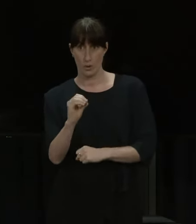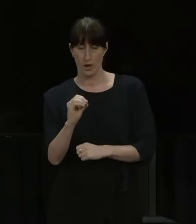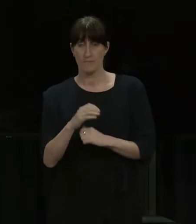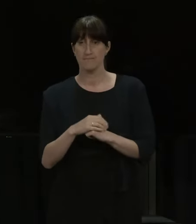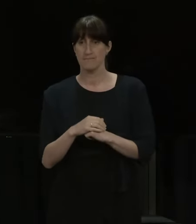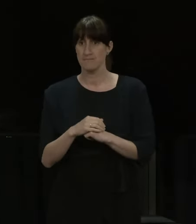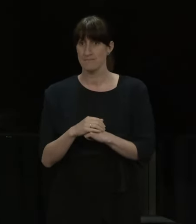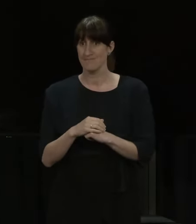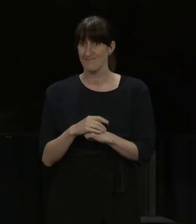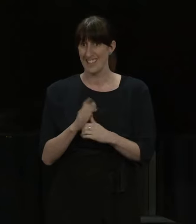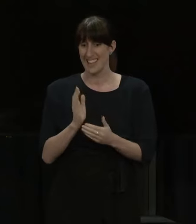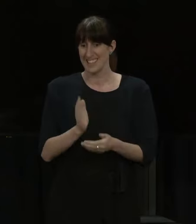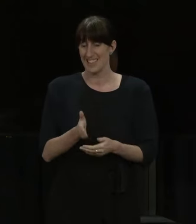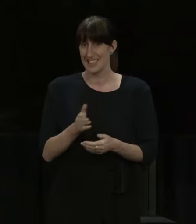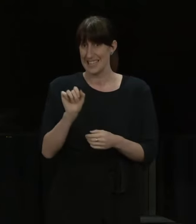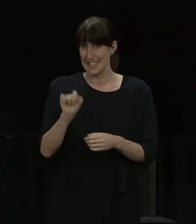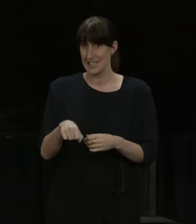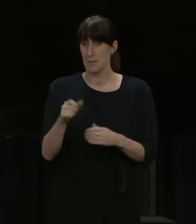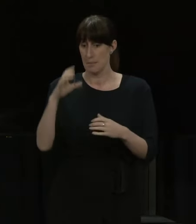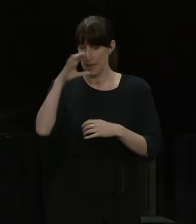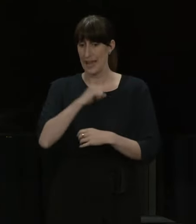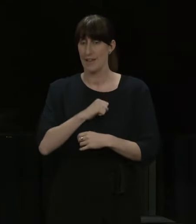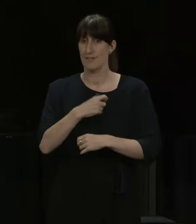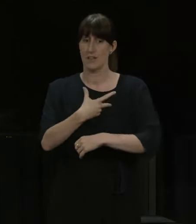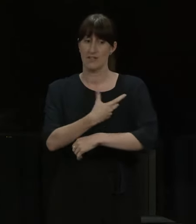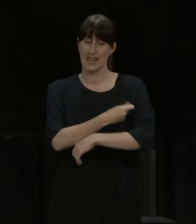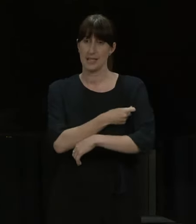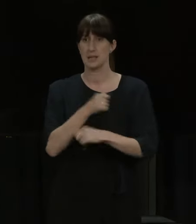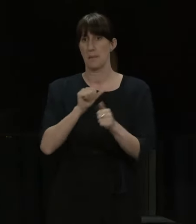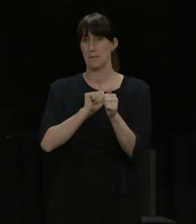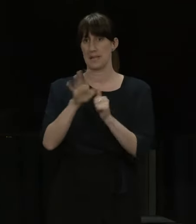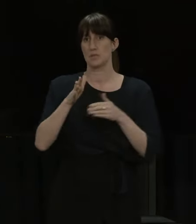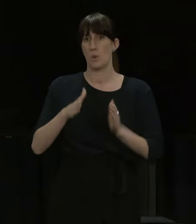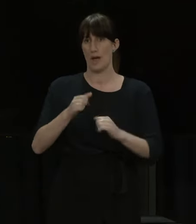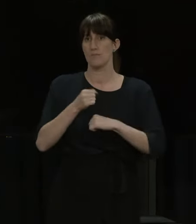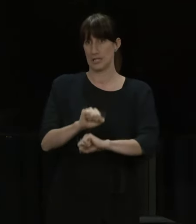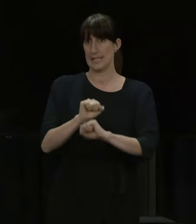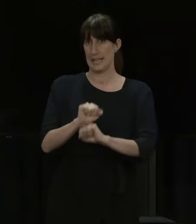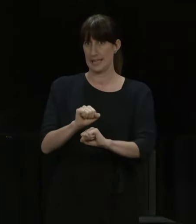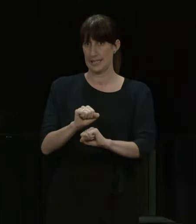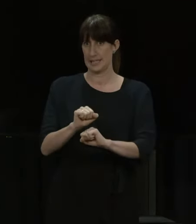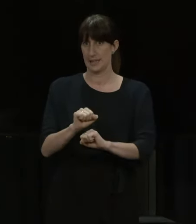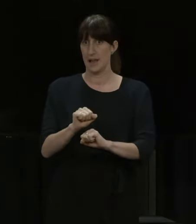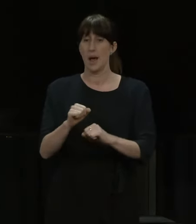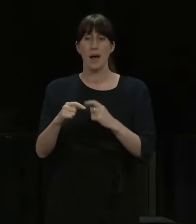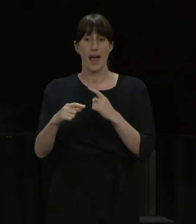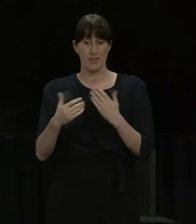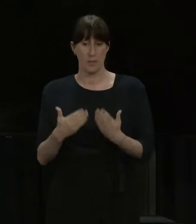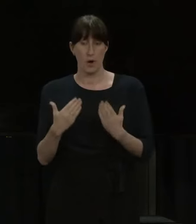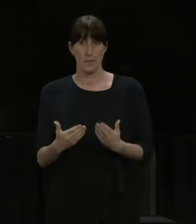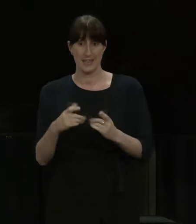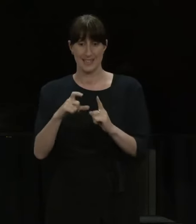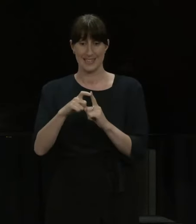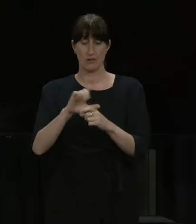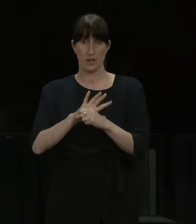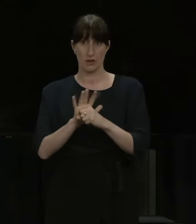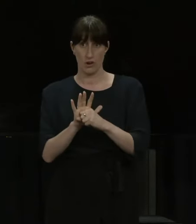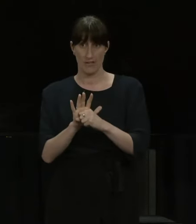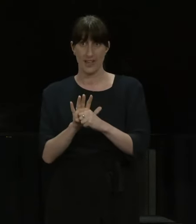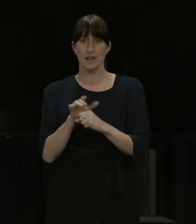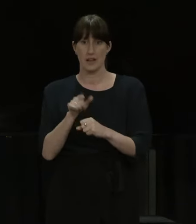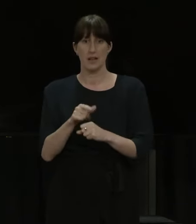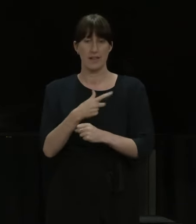the number one protection against COVID-19, and that includes against the Delta variant, which is responsible for our current outbreak.